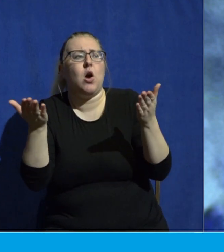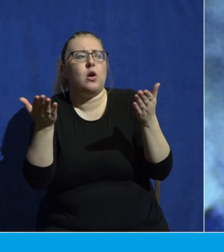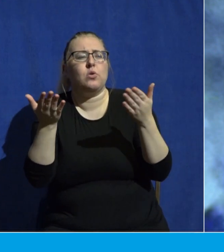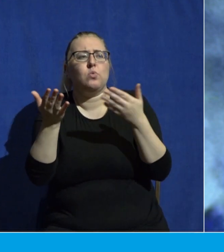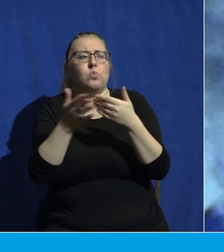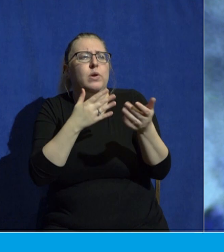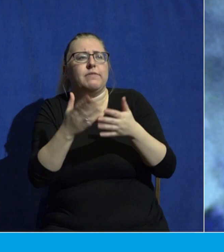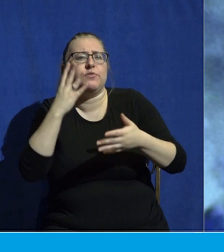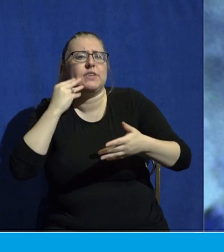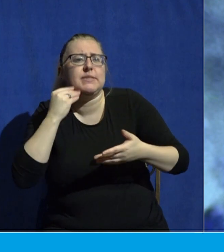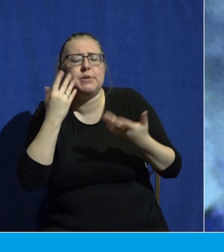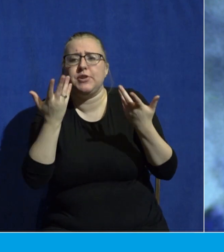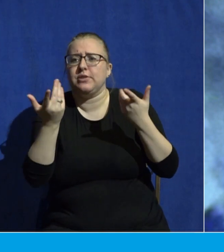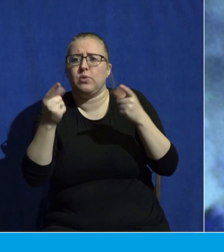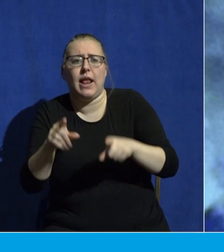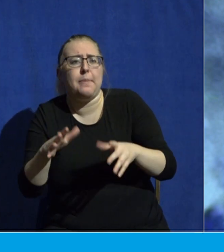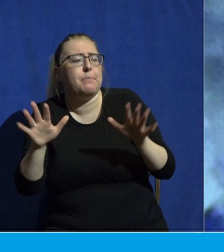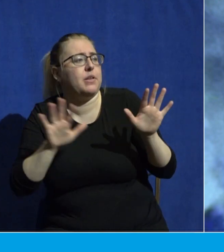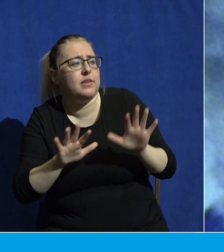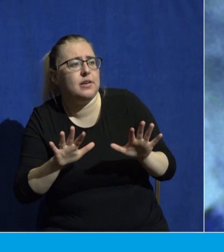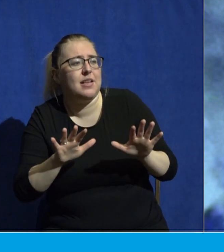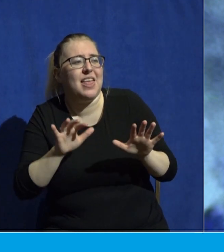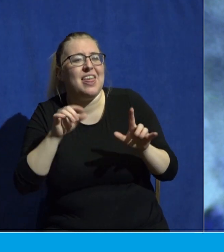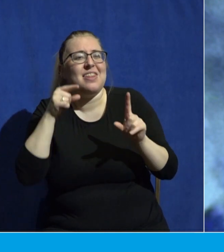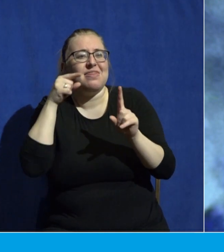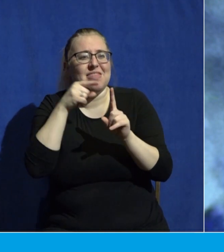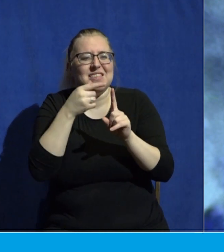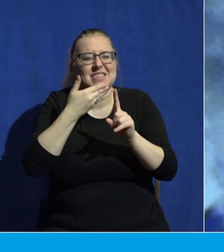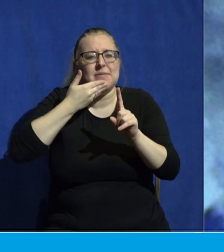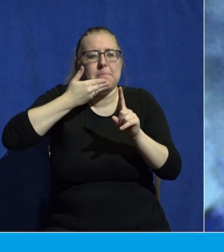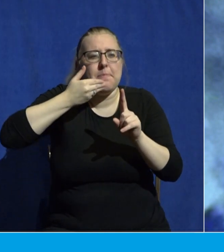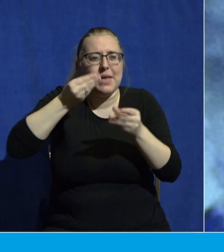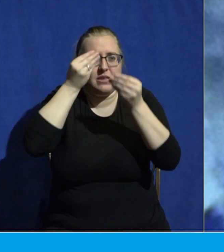is the best news you will ever hear.